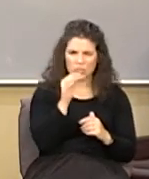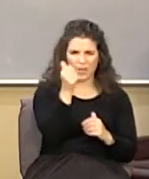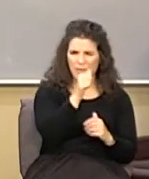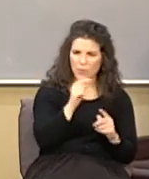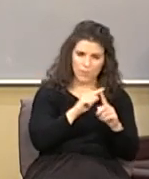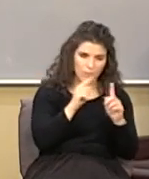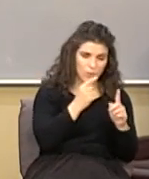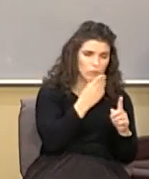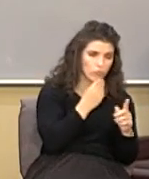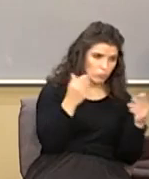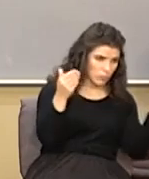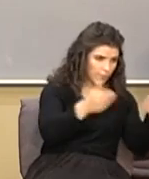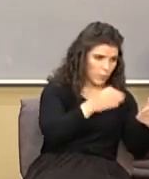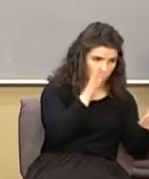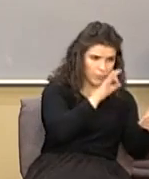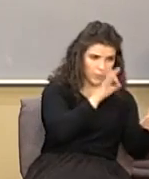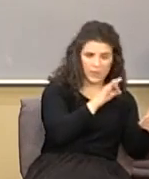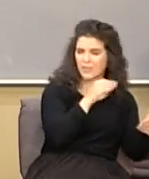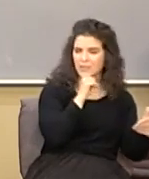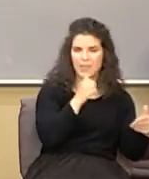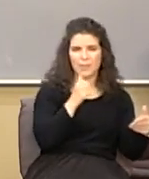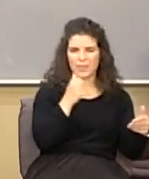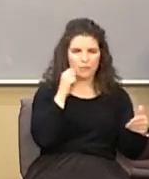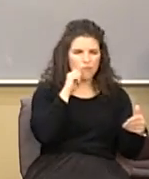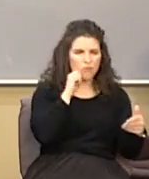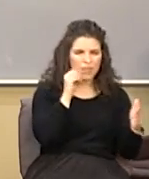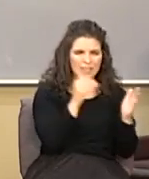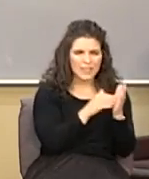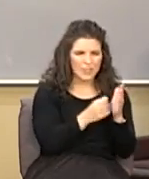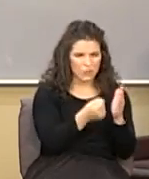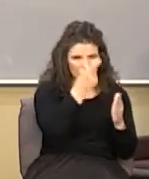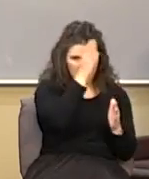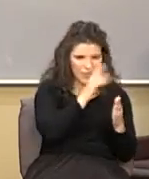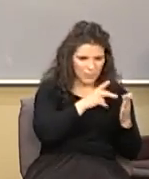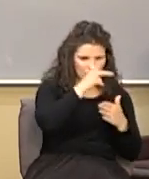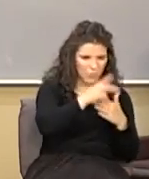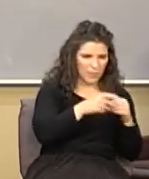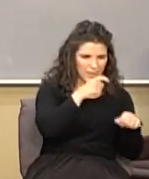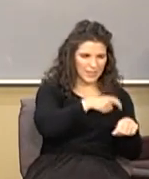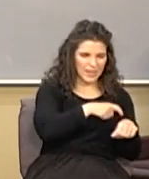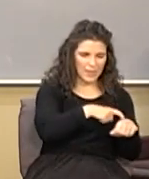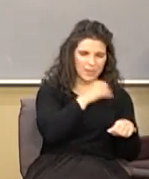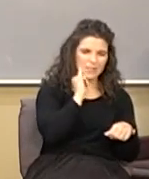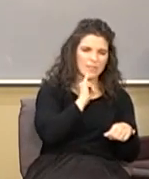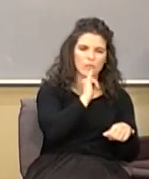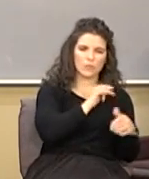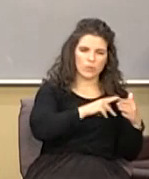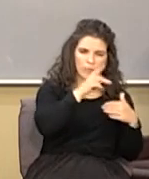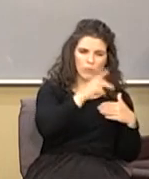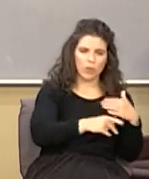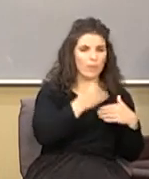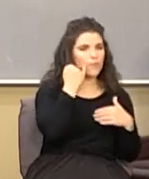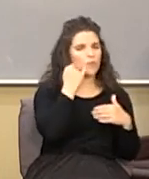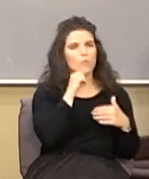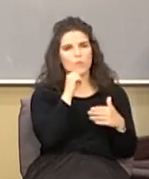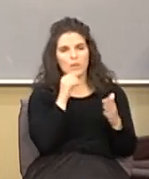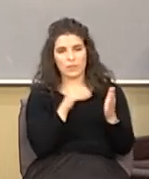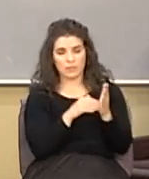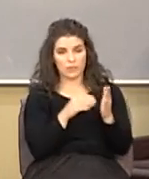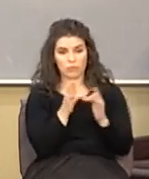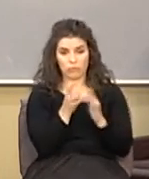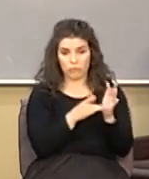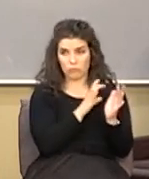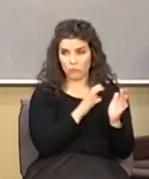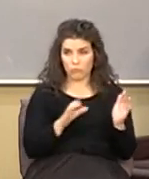is not because they were racist it's because they understood what God was doing at the time it's Israel's program by the way if they were racist Jesus Christ